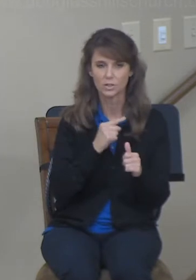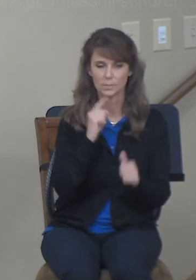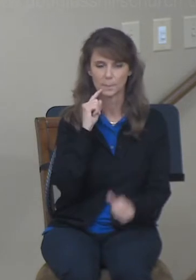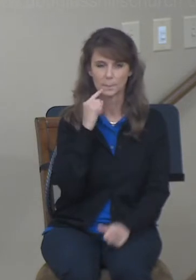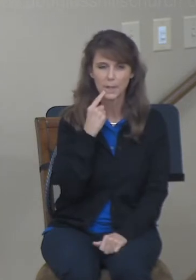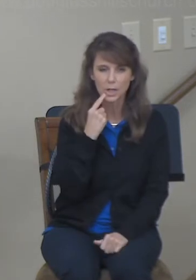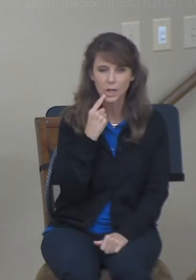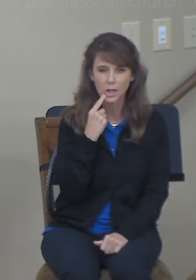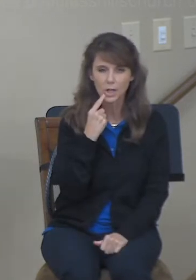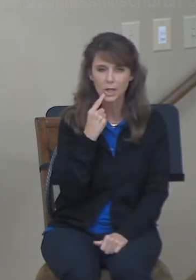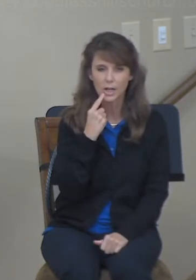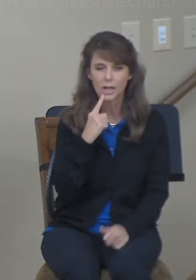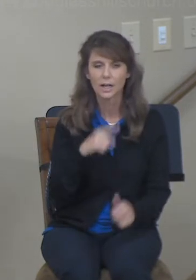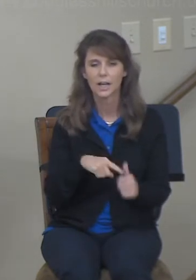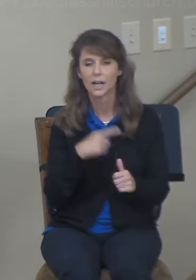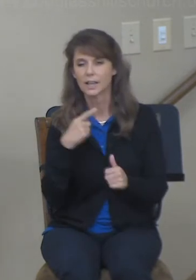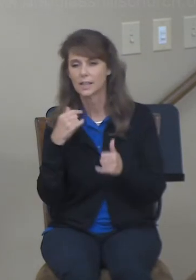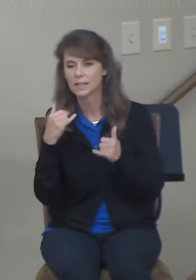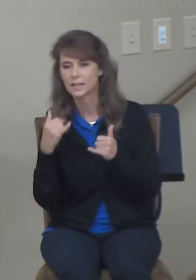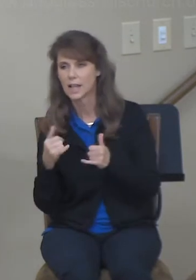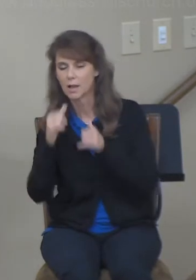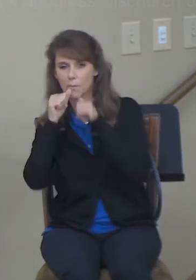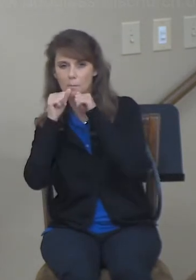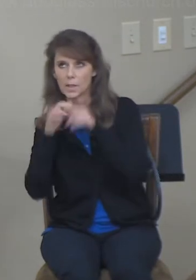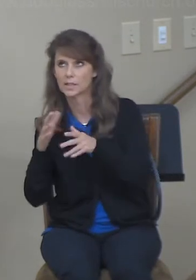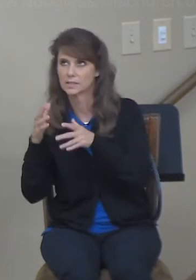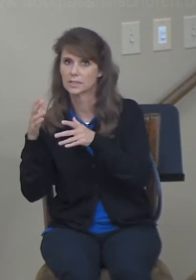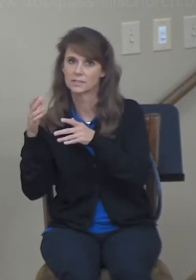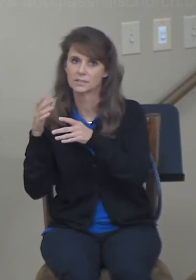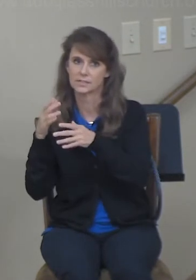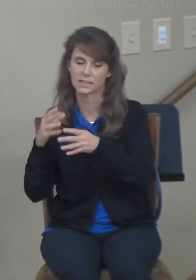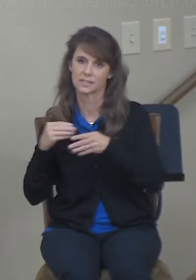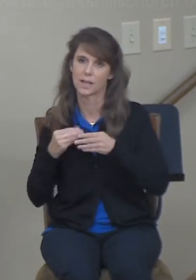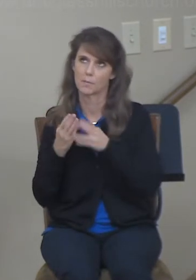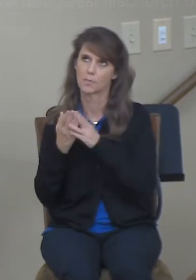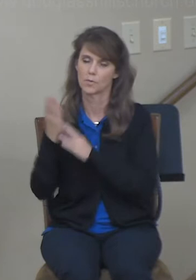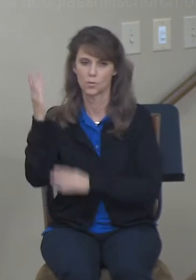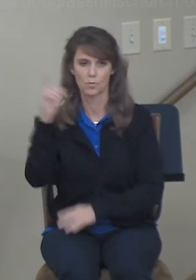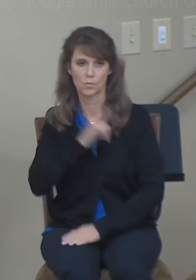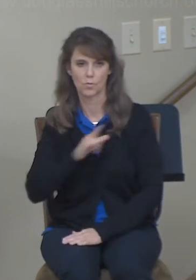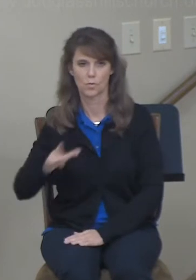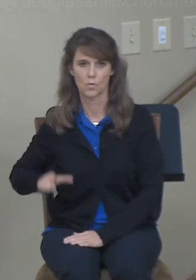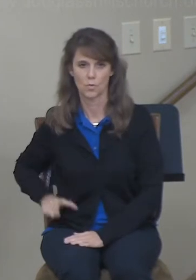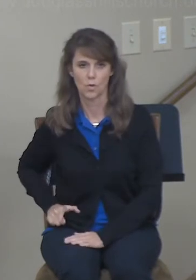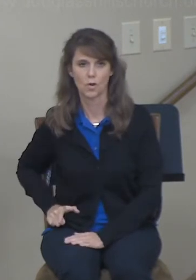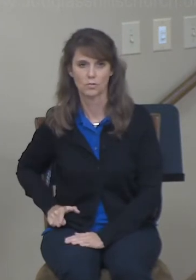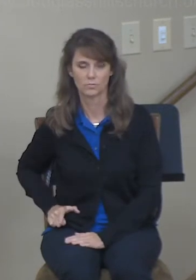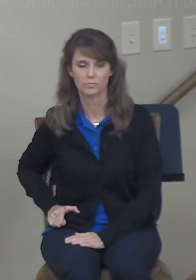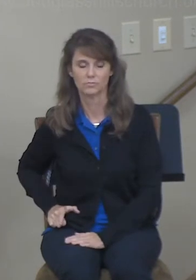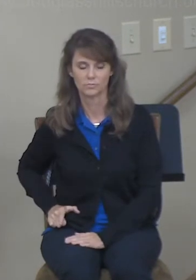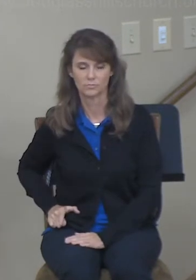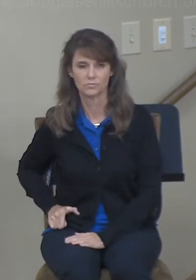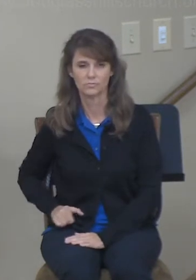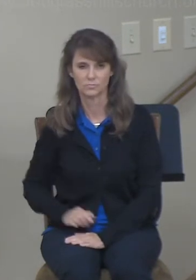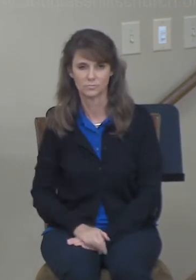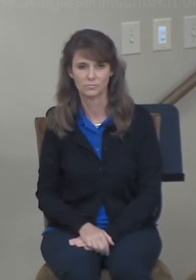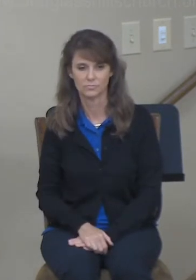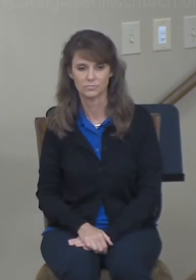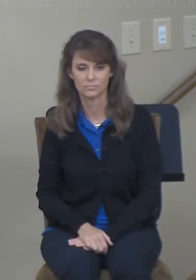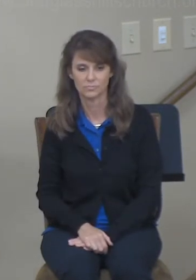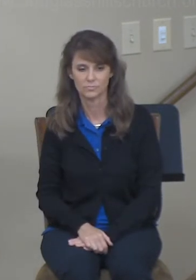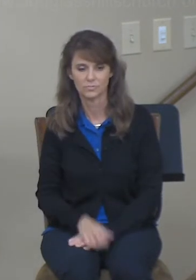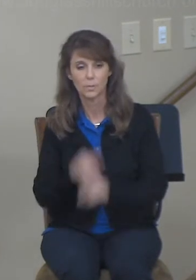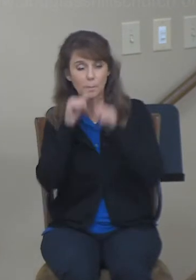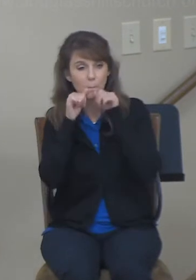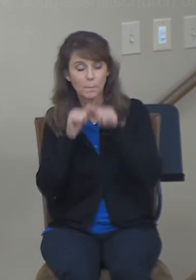and all through the Lord's hand, how the Lord blessed her even in her moments of misery.